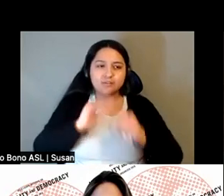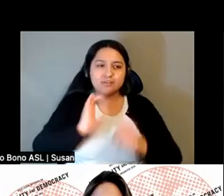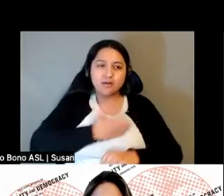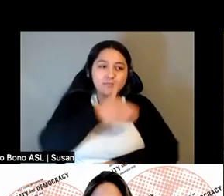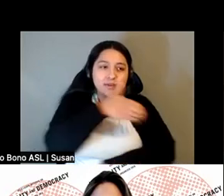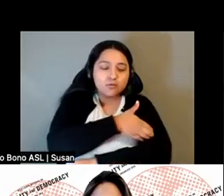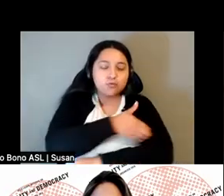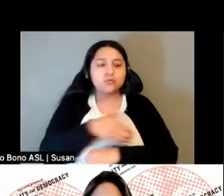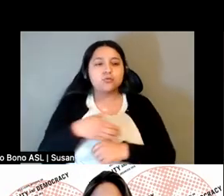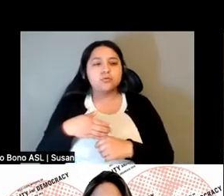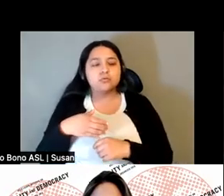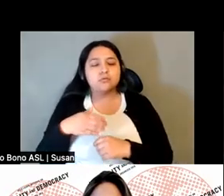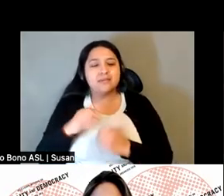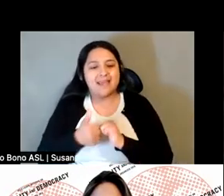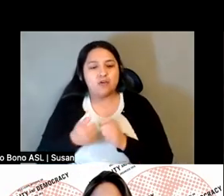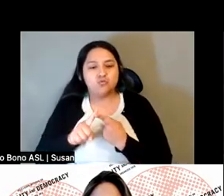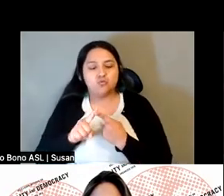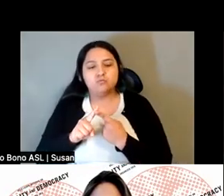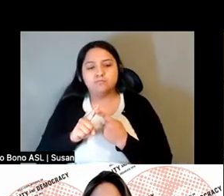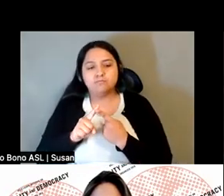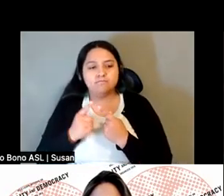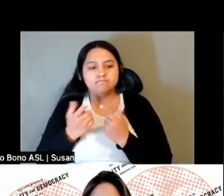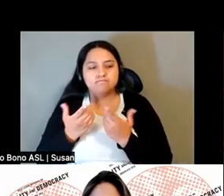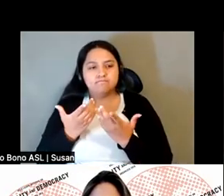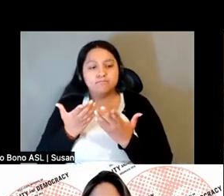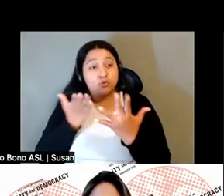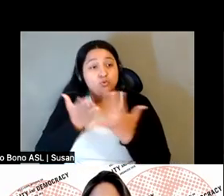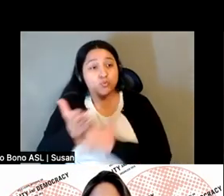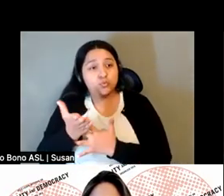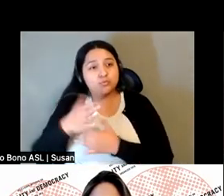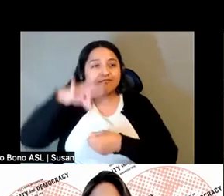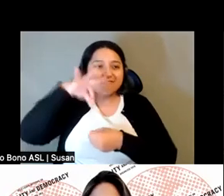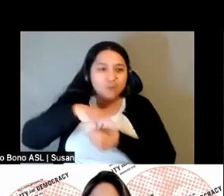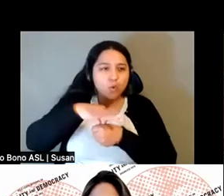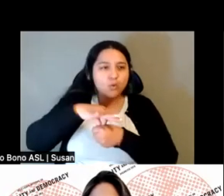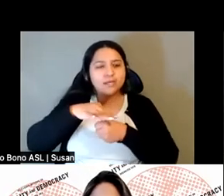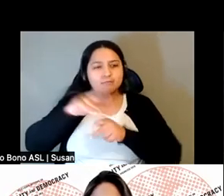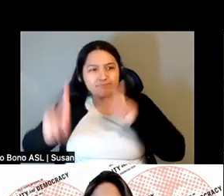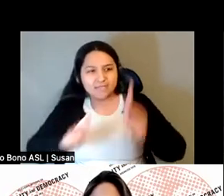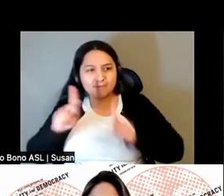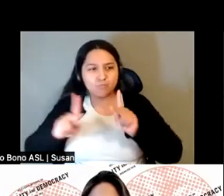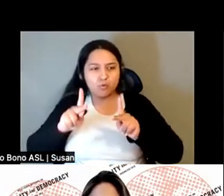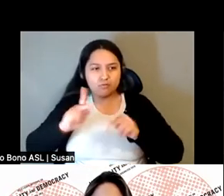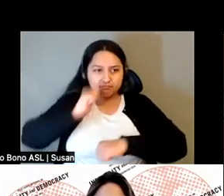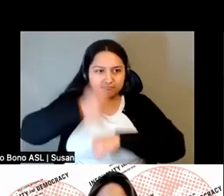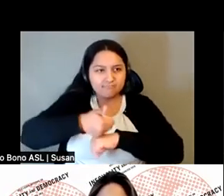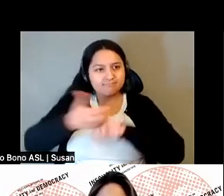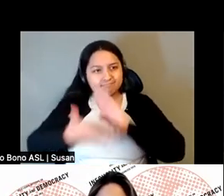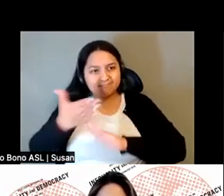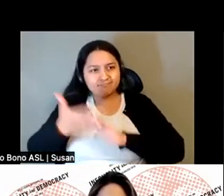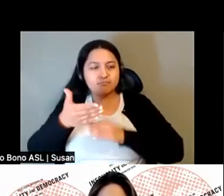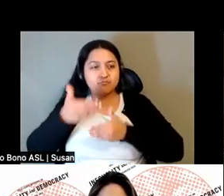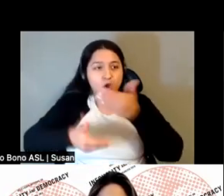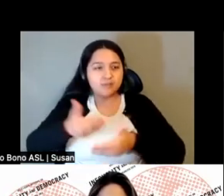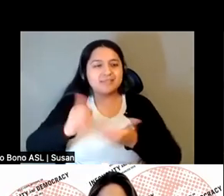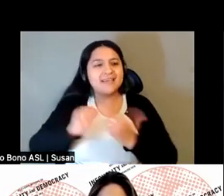democratic process, democratic engagement, new systems of relations, new systems of